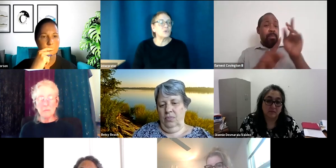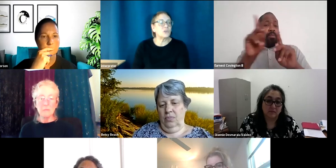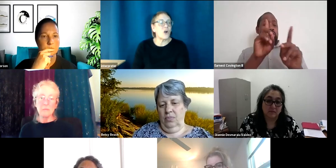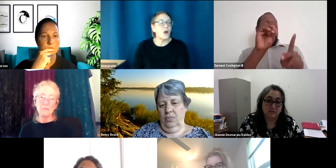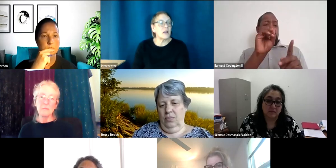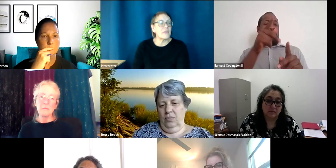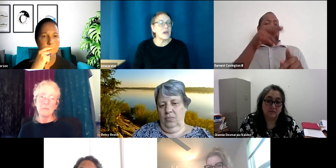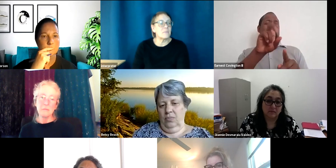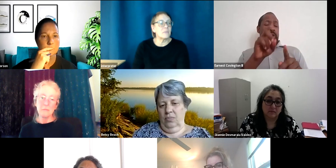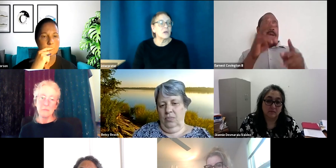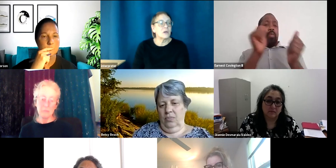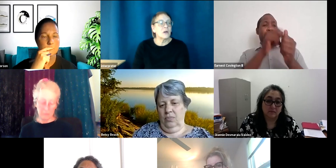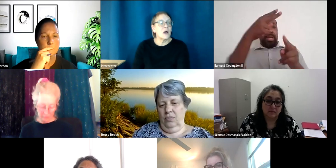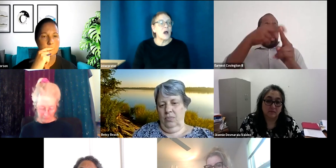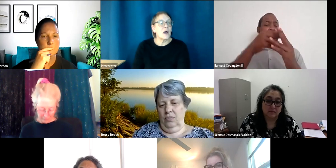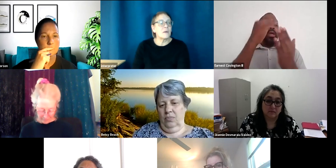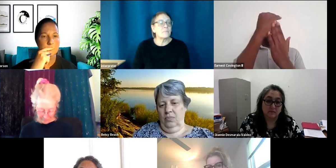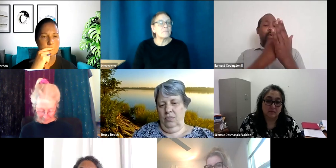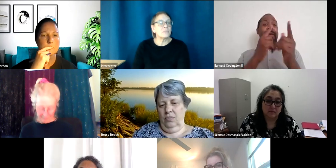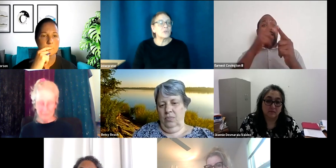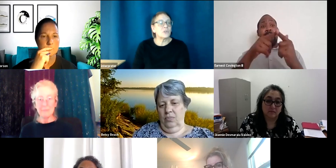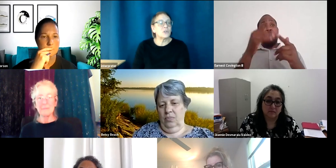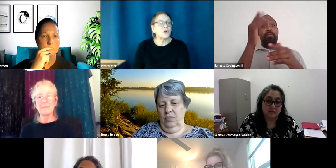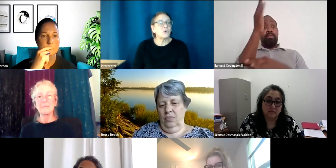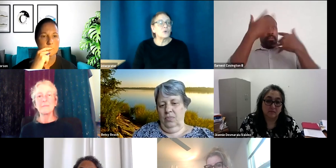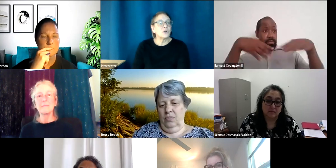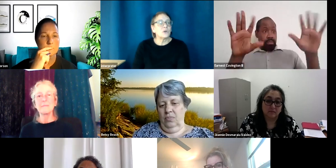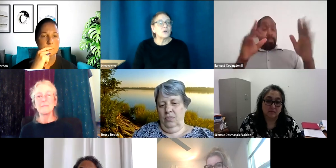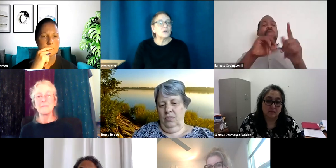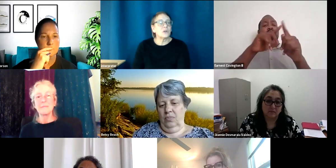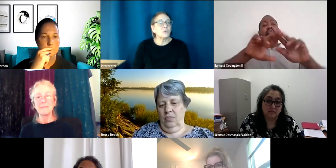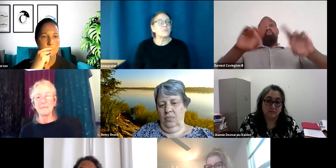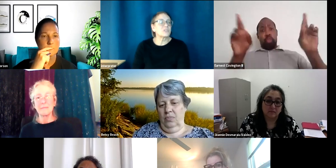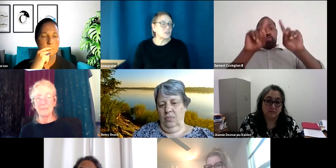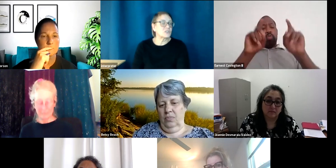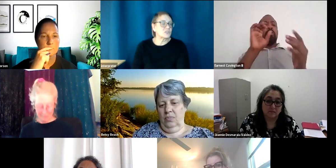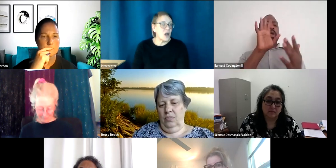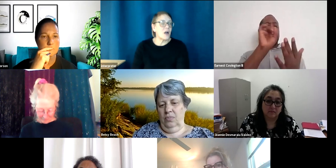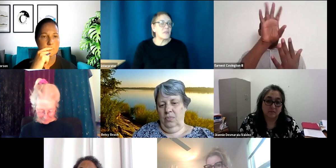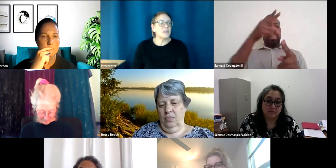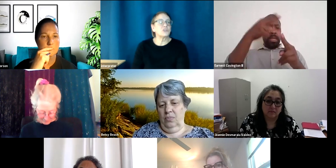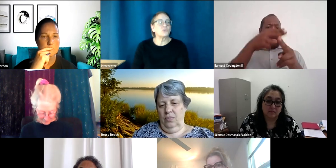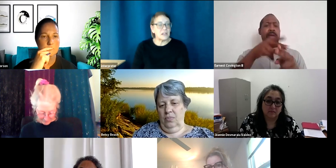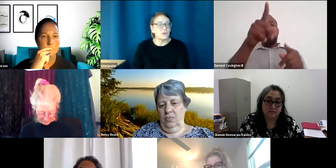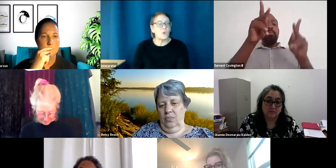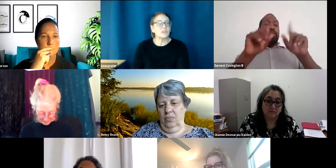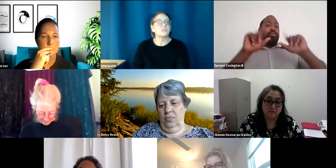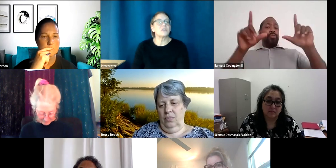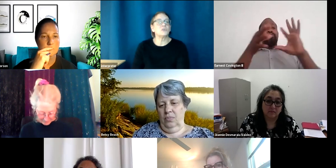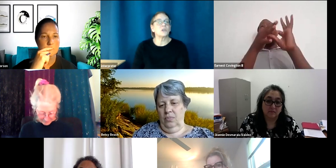you could call on them. Um, you know, when the presenters are done and you're ready for questions, then you